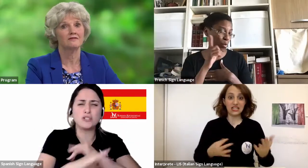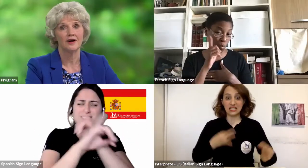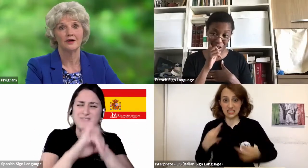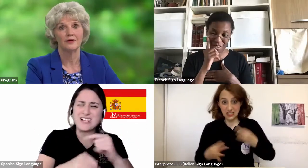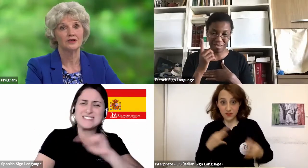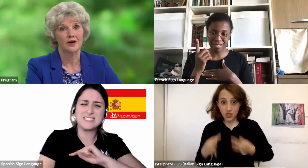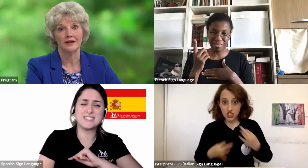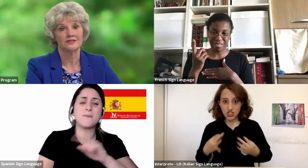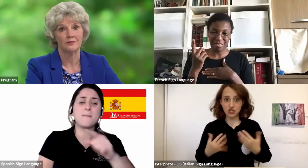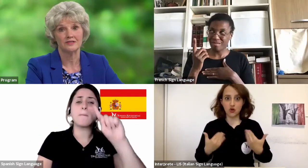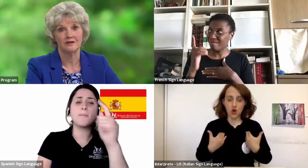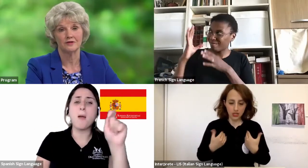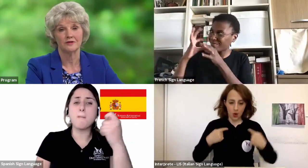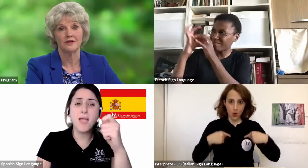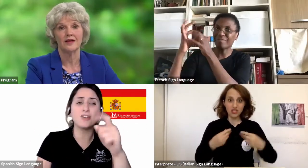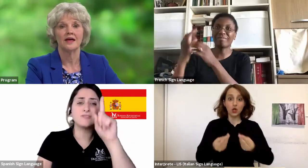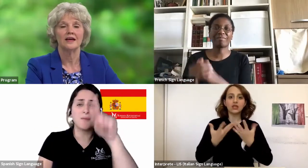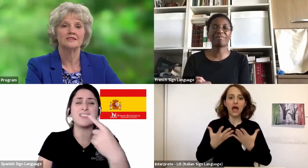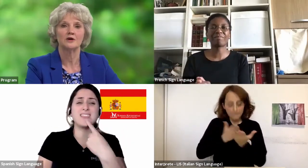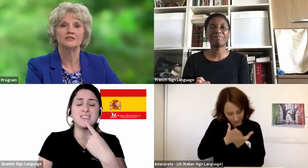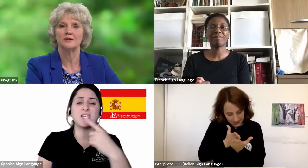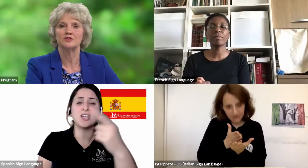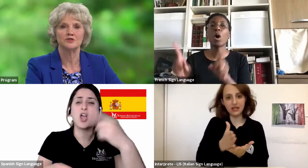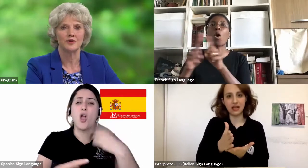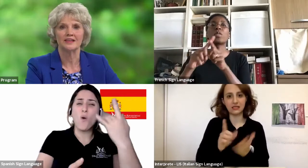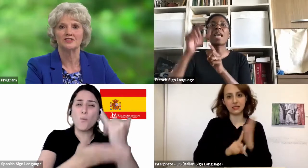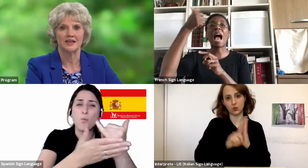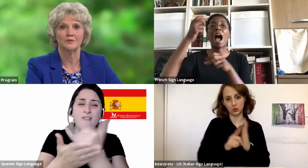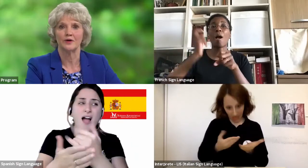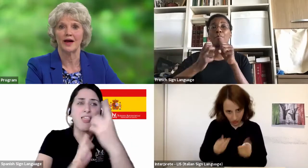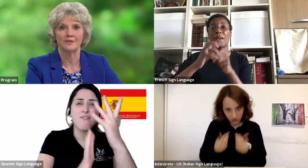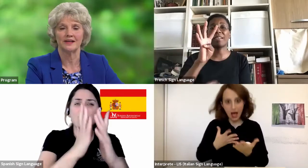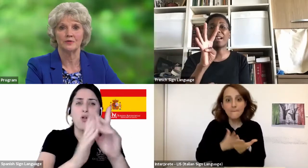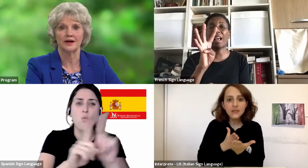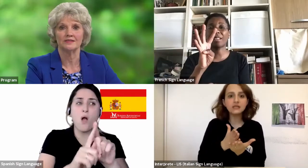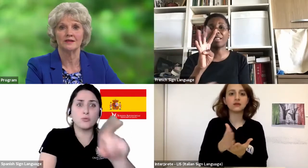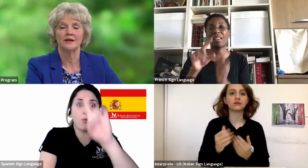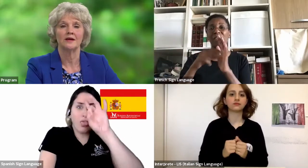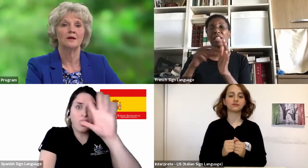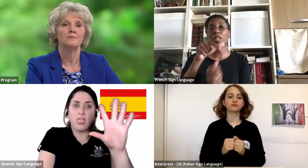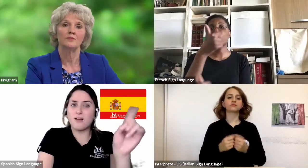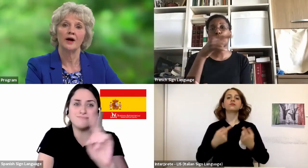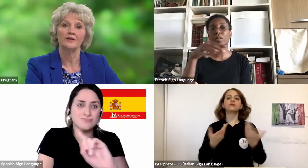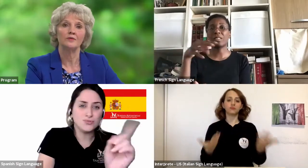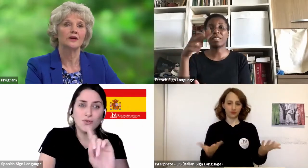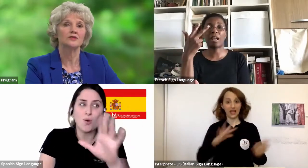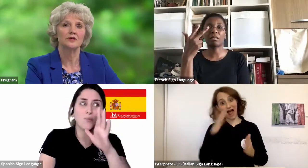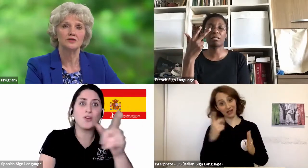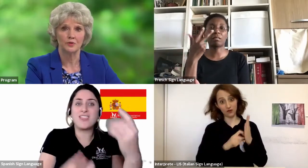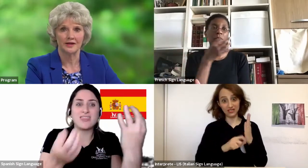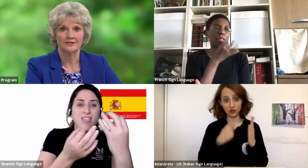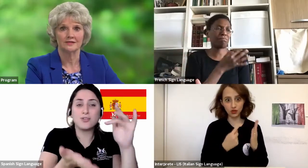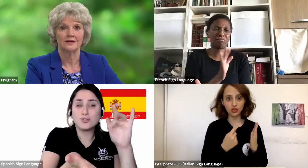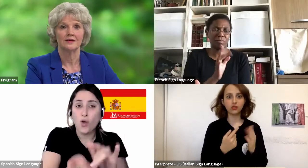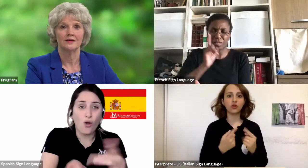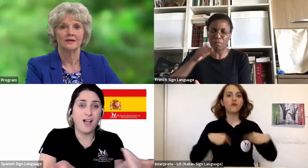at the fiery trials that we suffer, as though some strange thing were happening to us. But rather, we are to